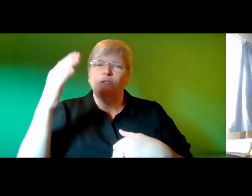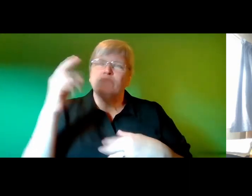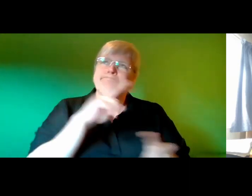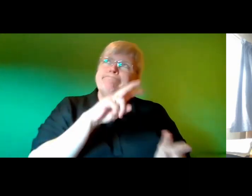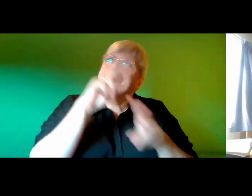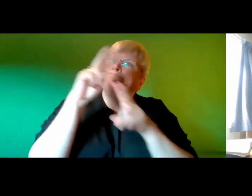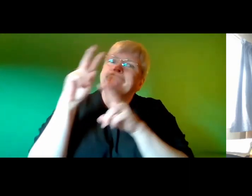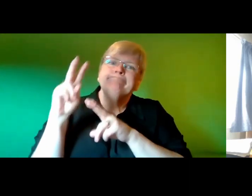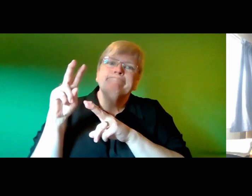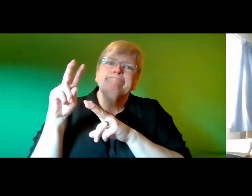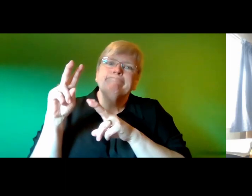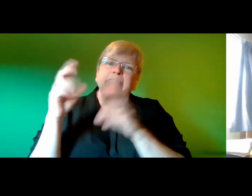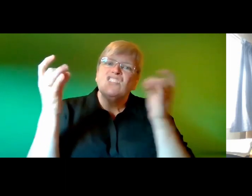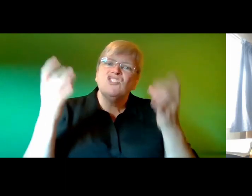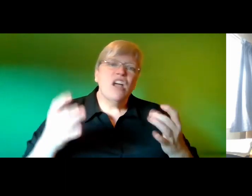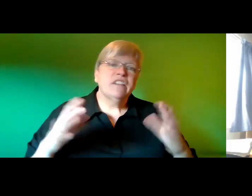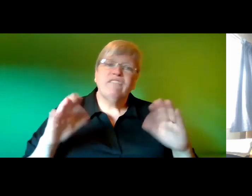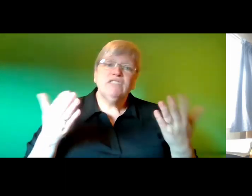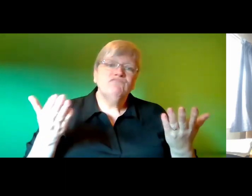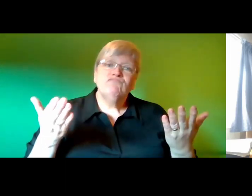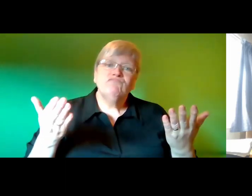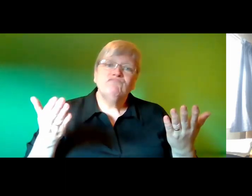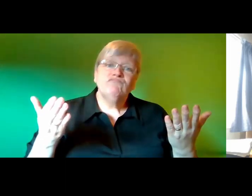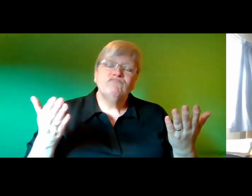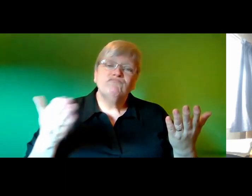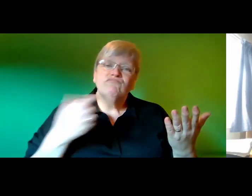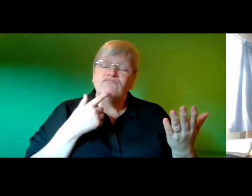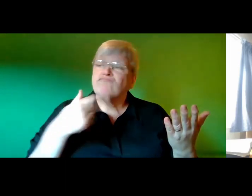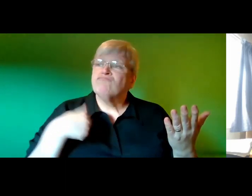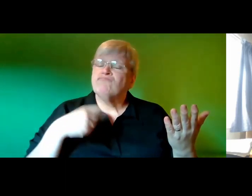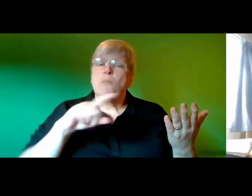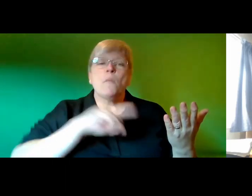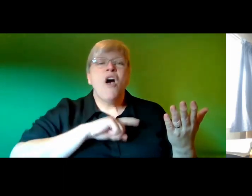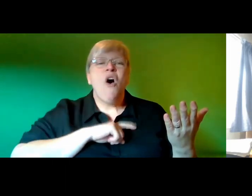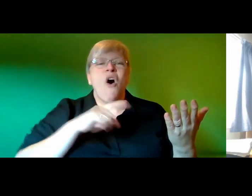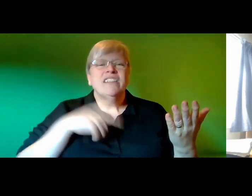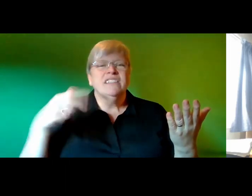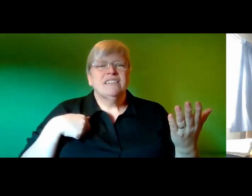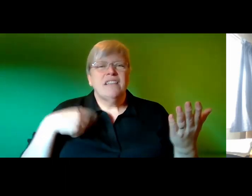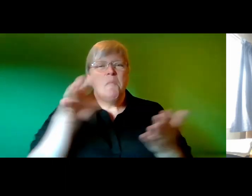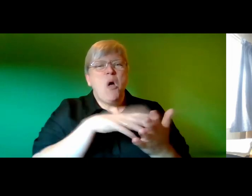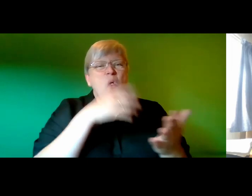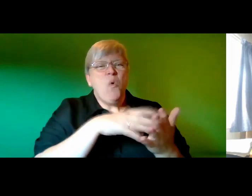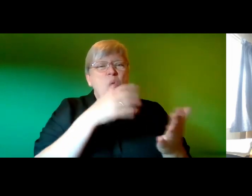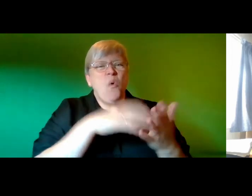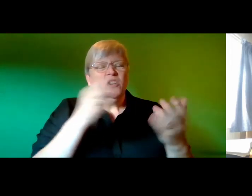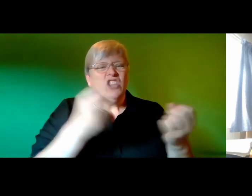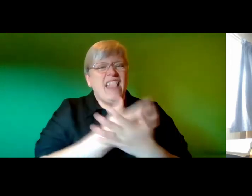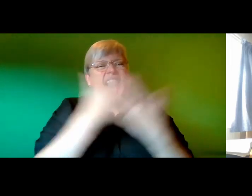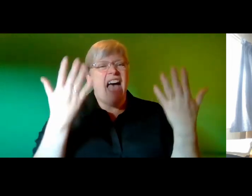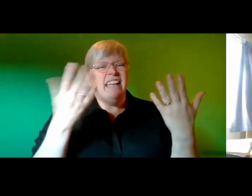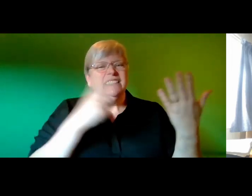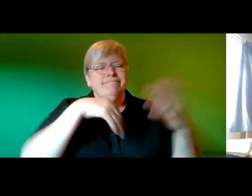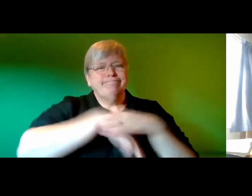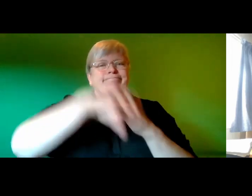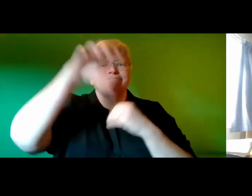there are no stars that I can see dad tells me it is because of the light pollution in the city I know it is also because